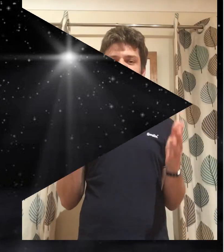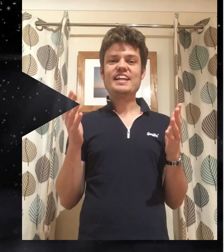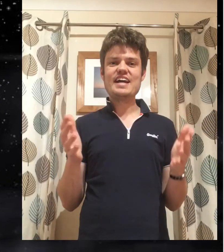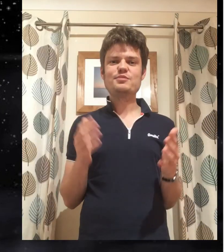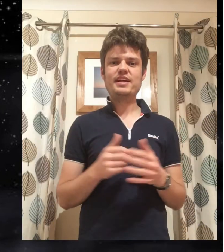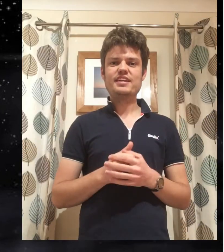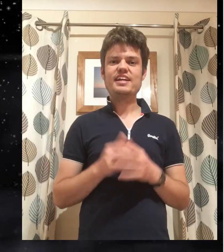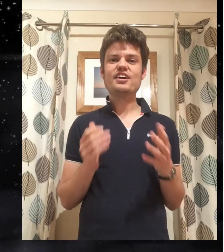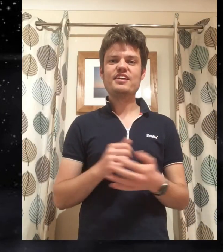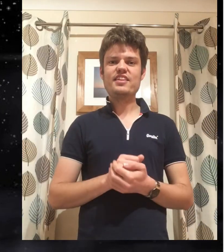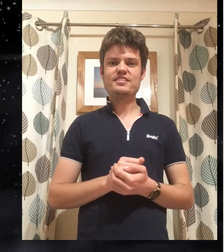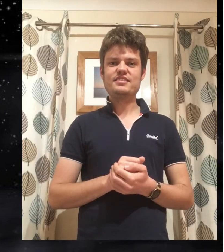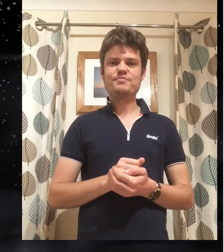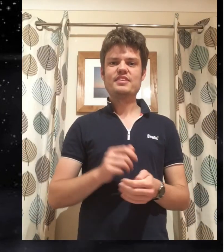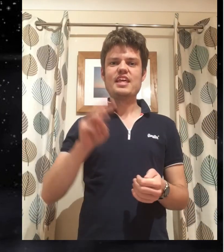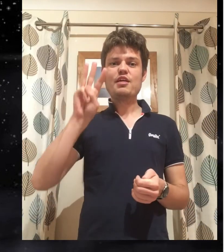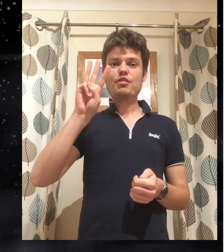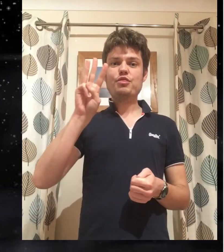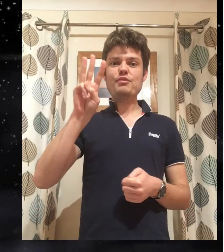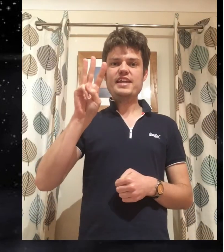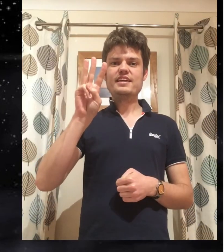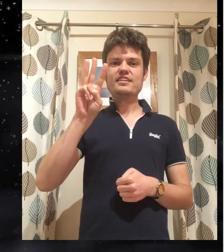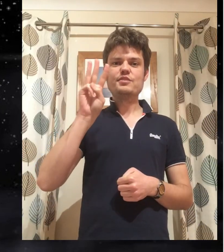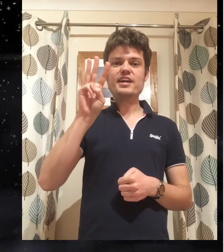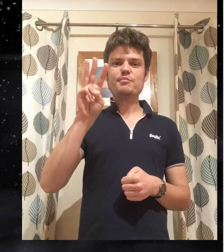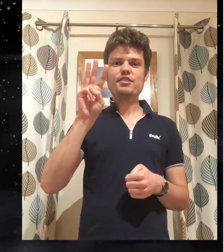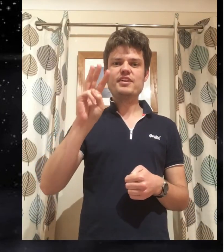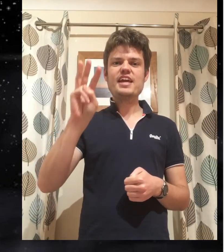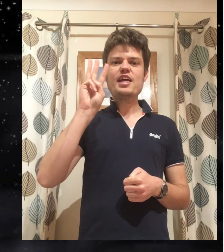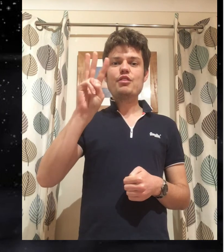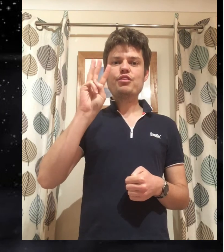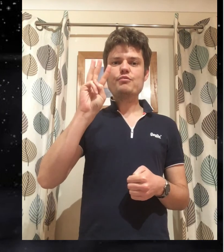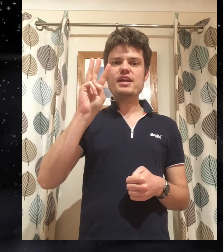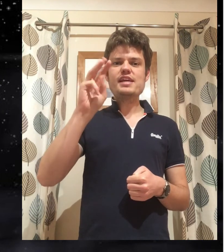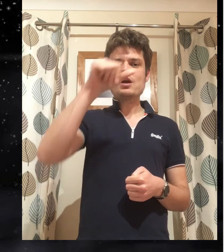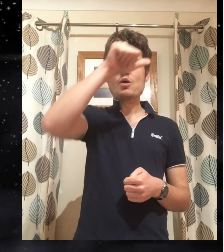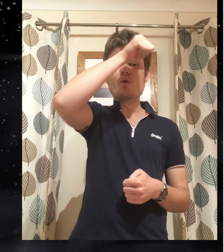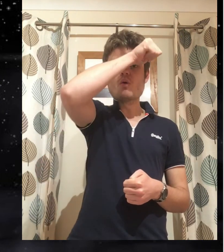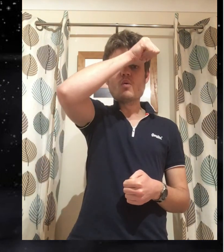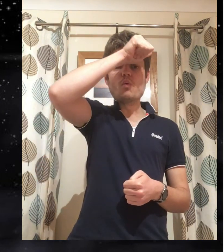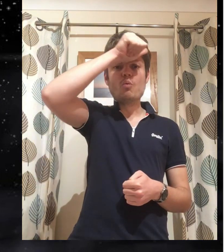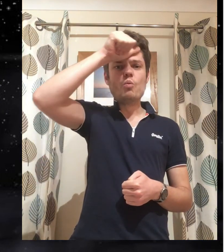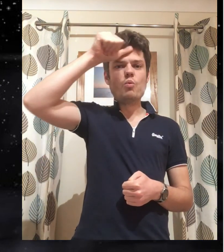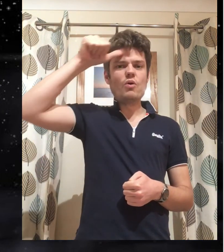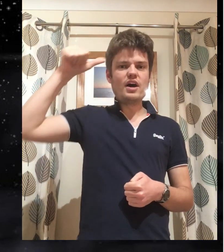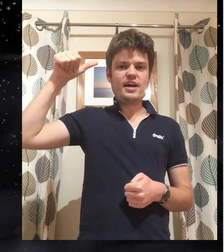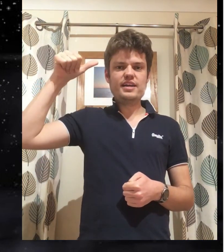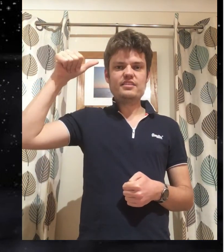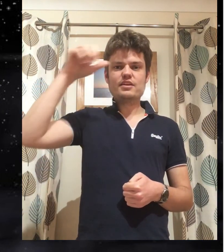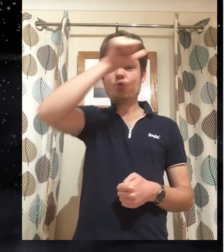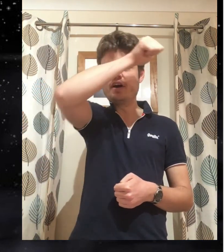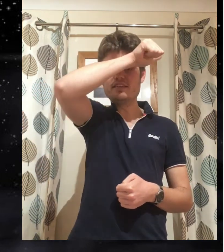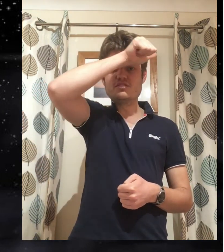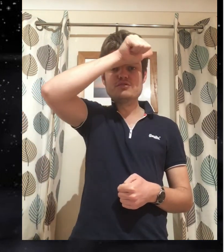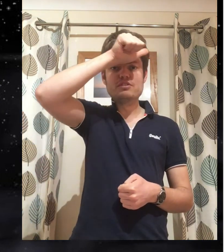okay last bit it goes like this three so we make number three three wise